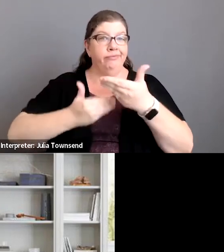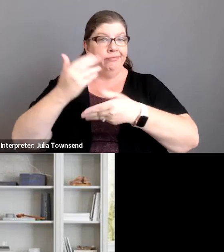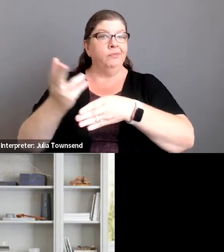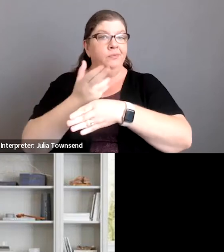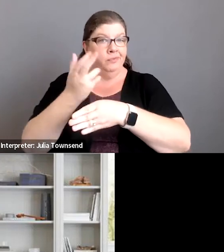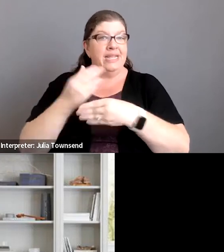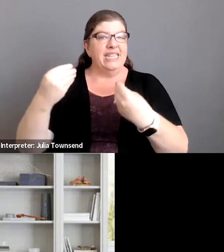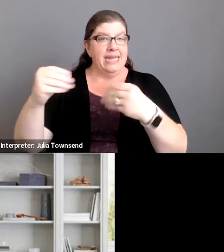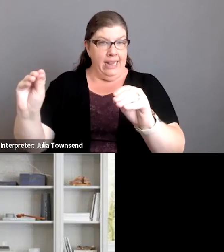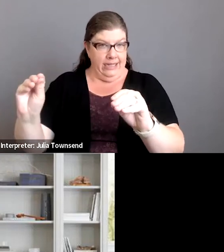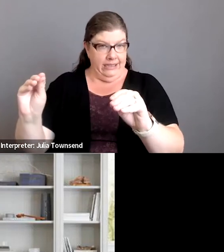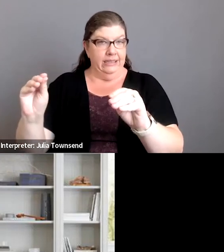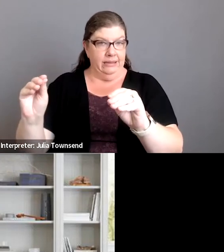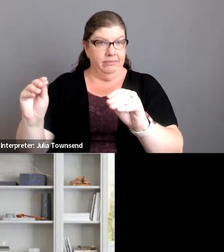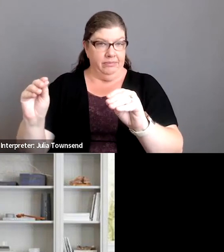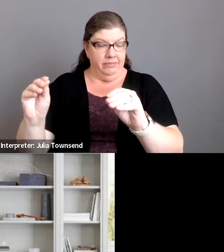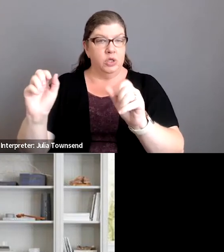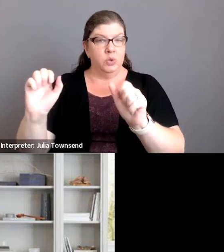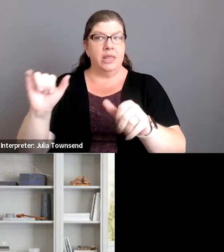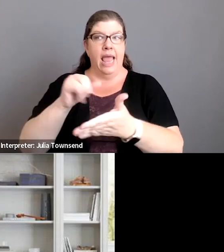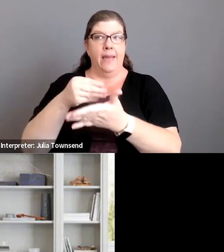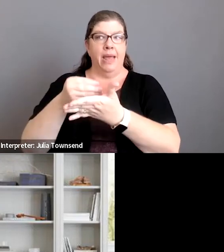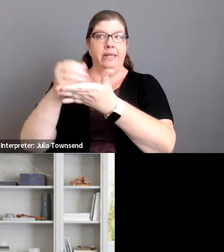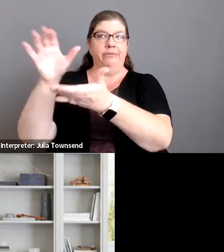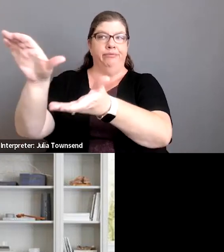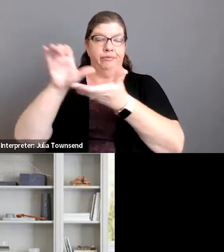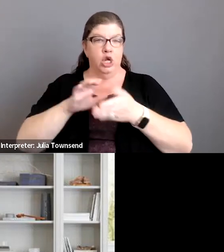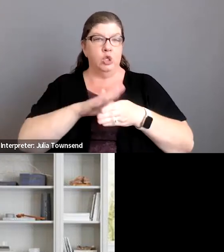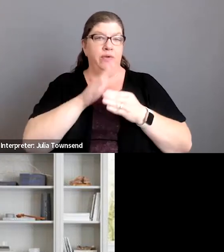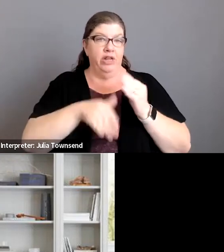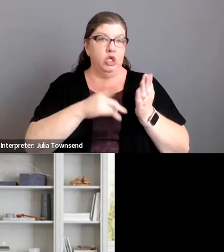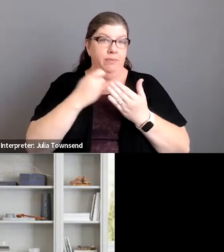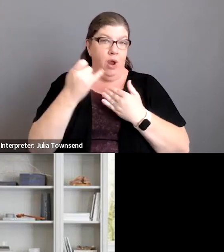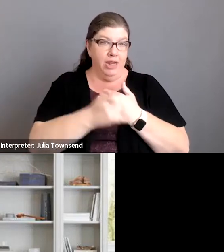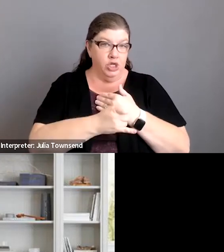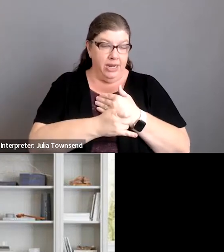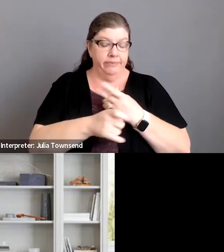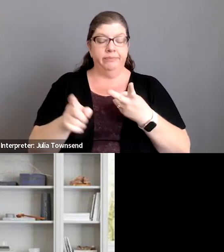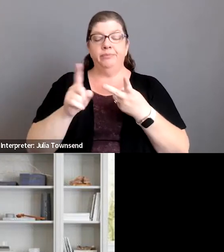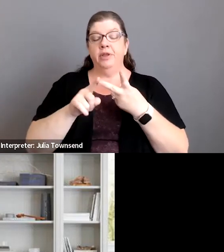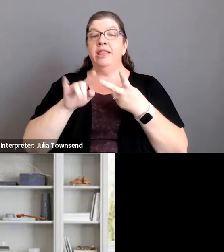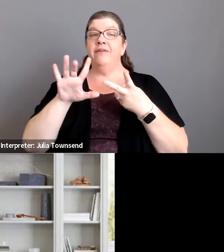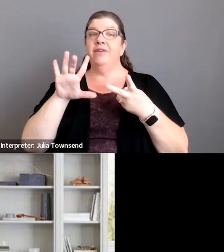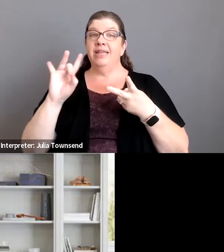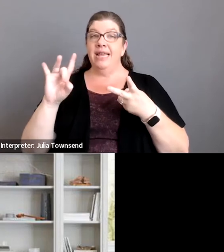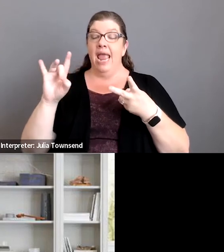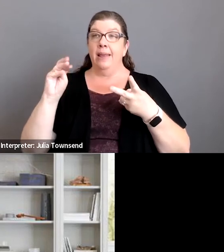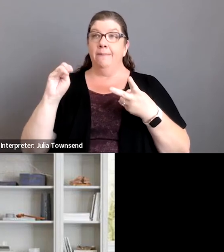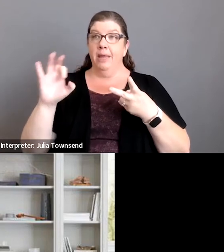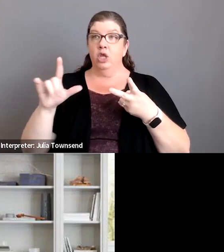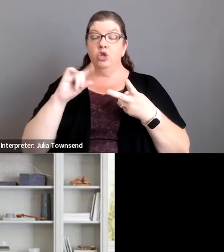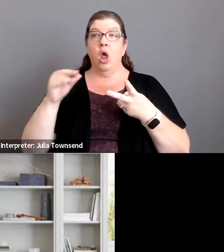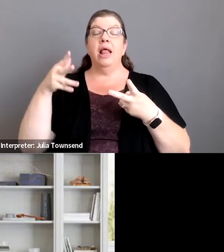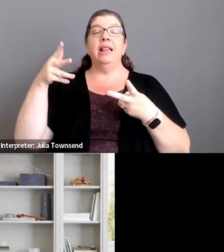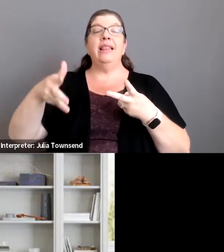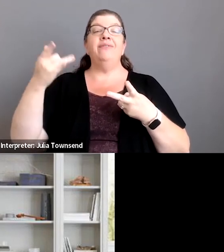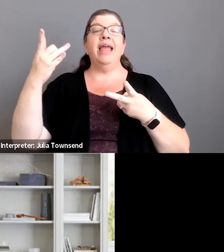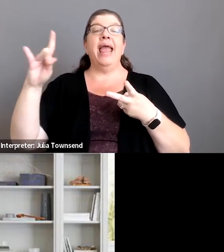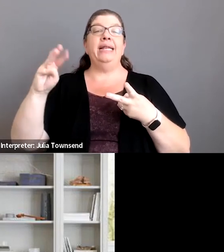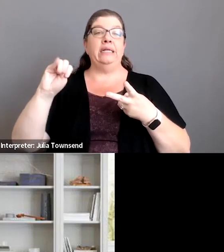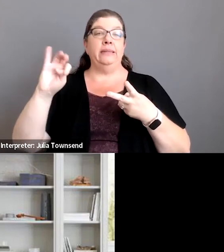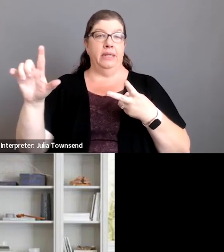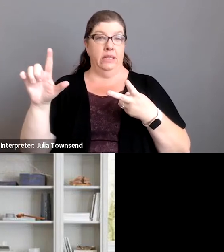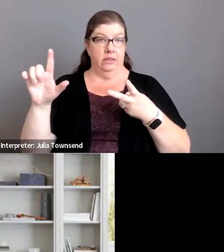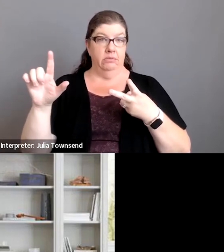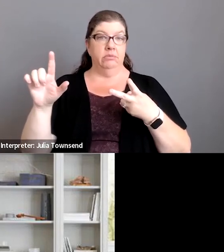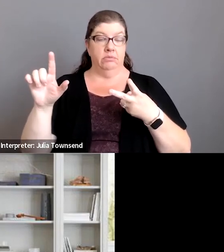on get selling so we can get that money to finish our projects and the 58 million dollar one for measure j there's 18 million left